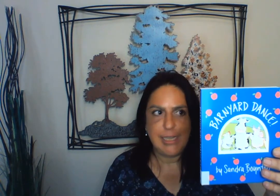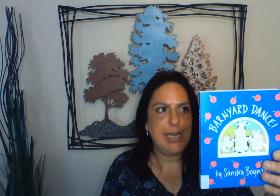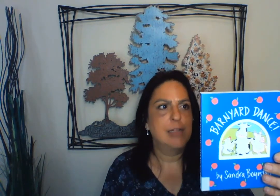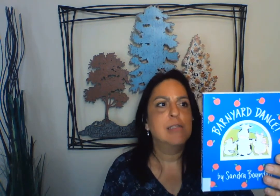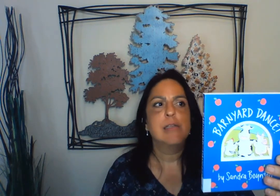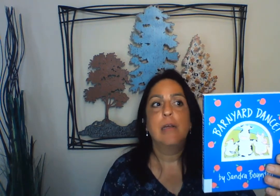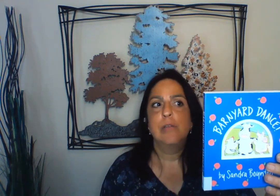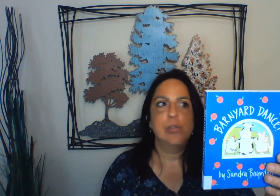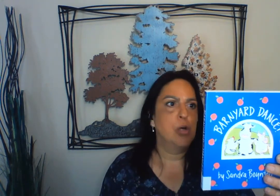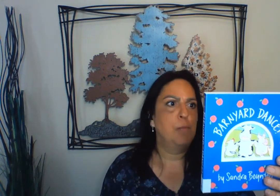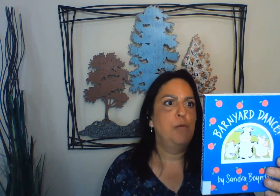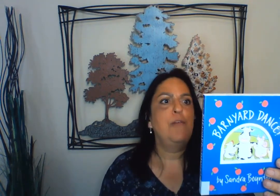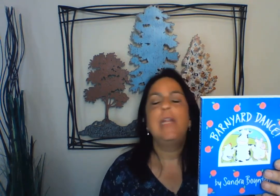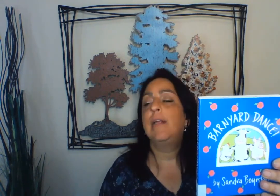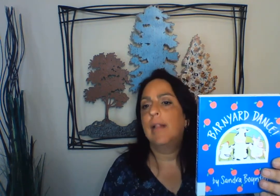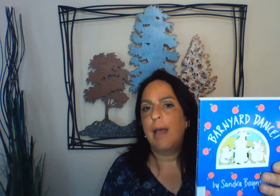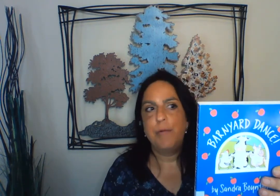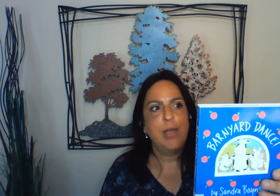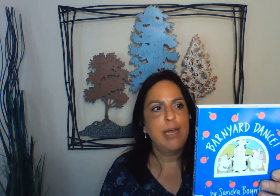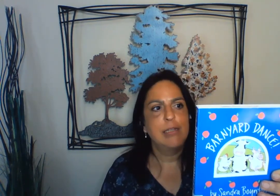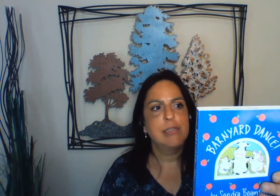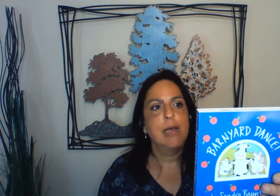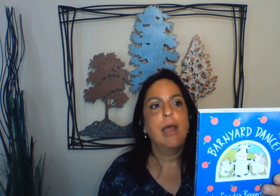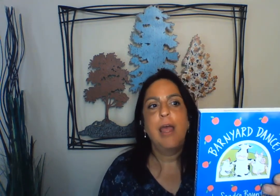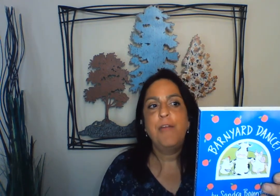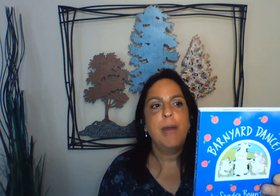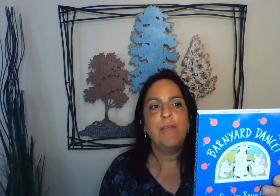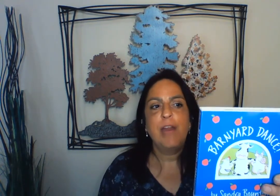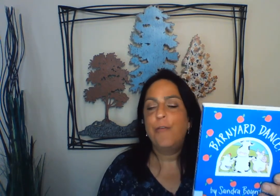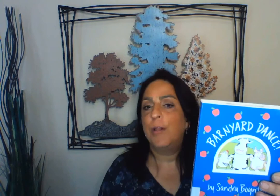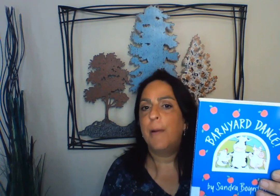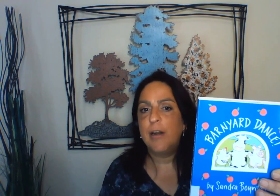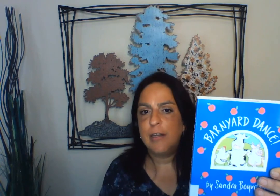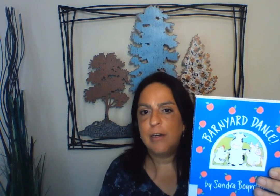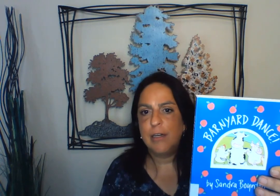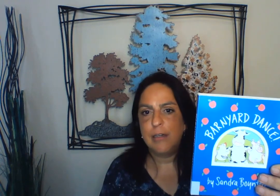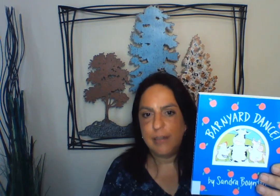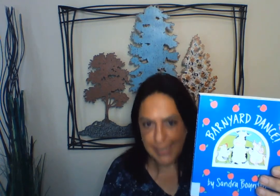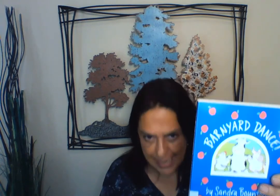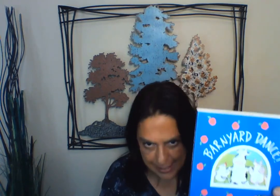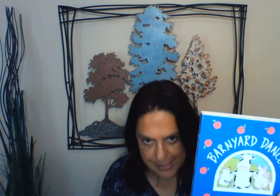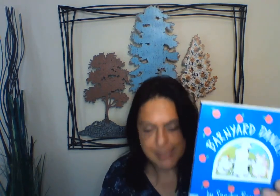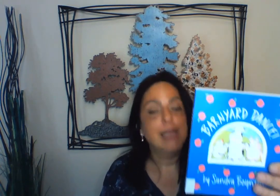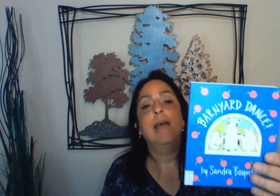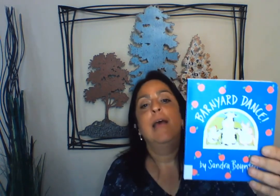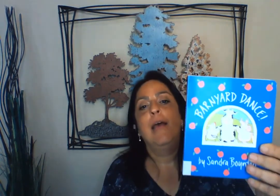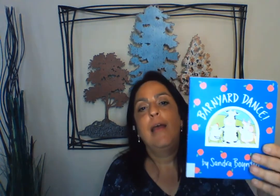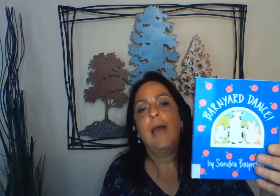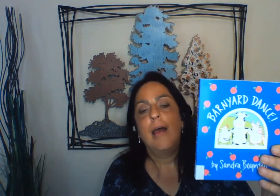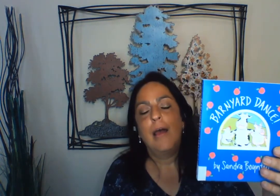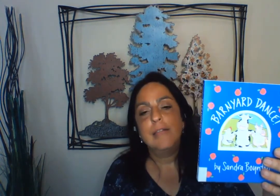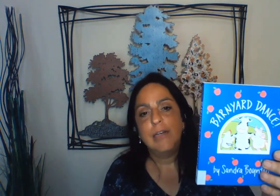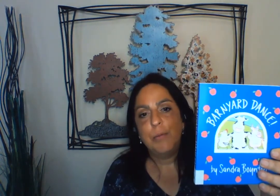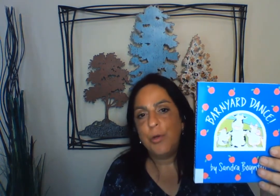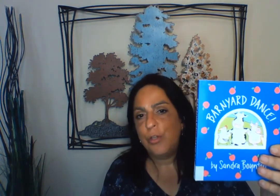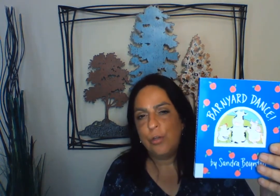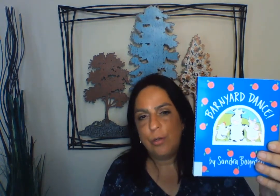Dance. Stop your feet. Clap your hands. Everybody ready for the Barnyard Dance. Sandra Boynton